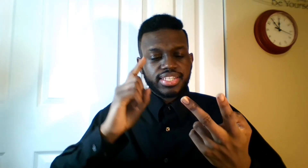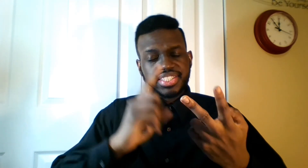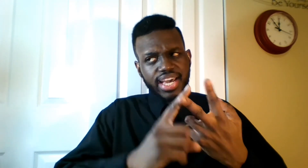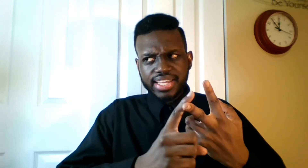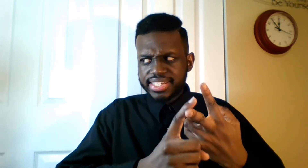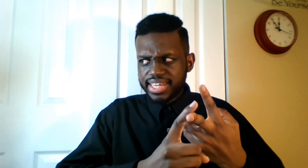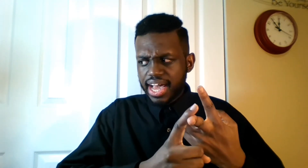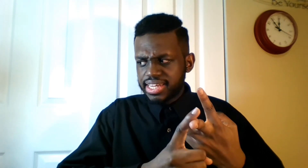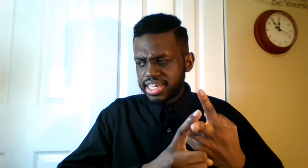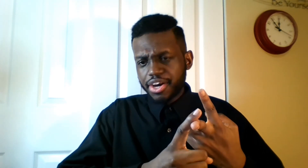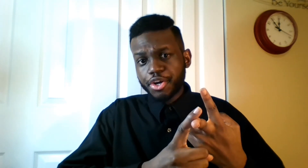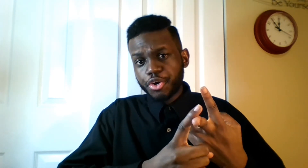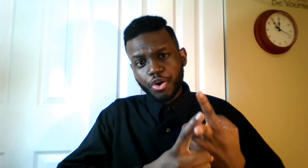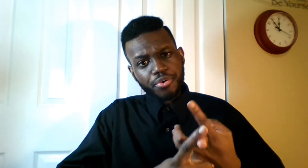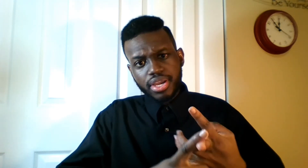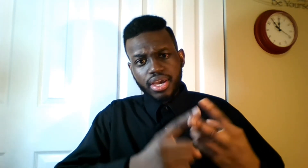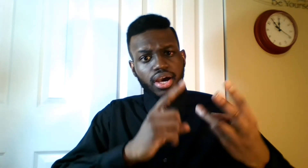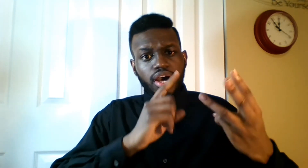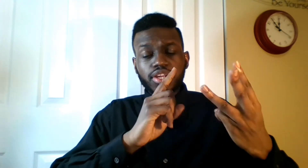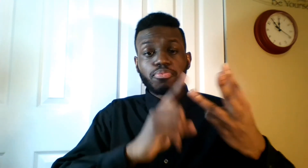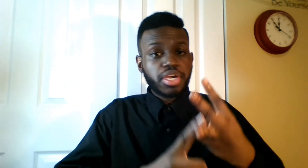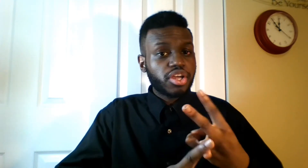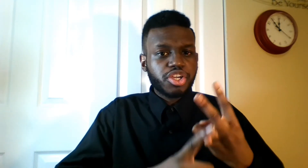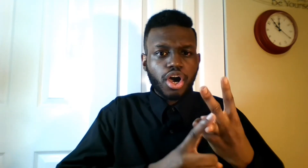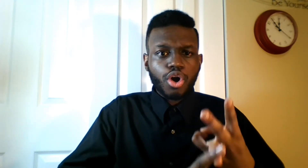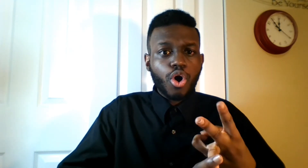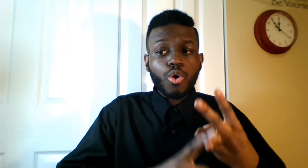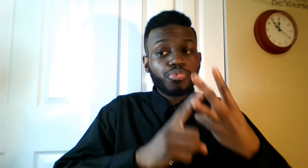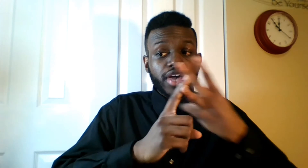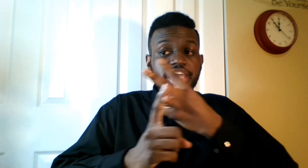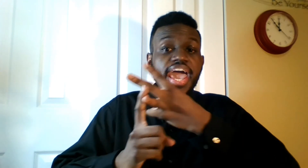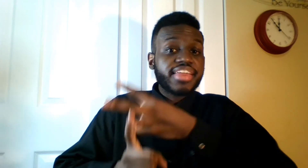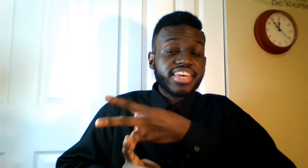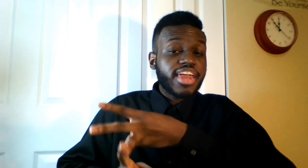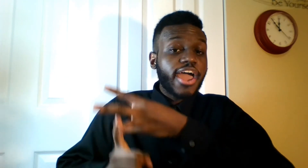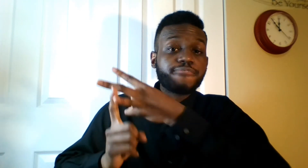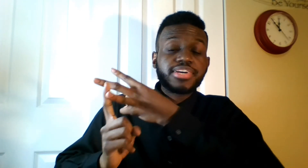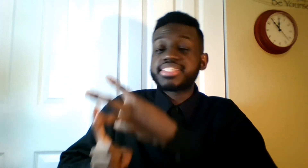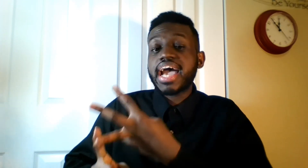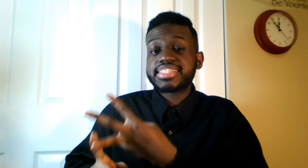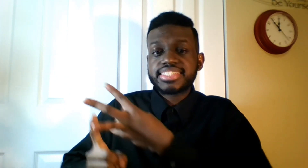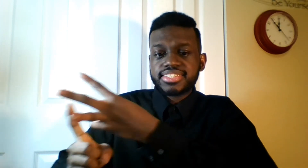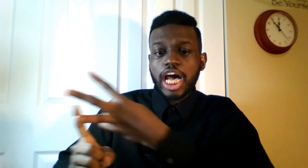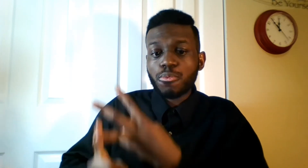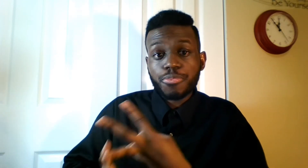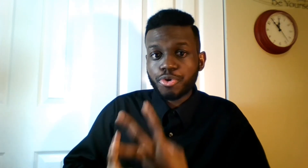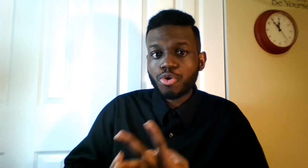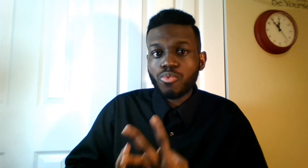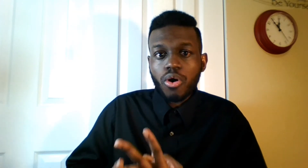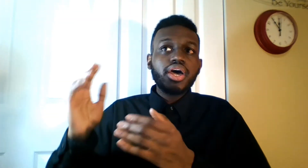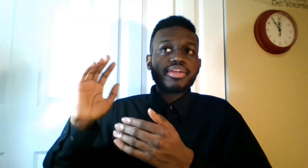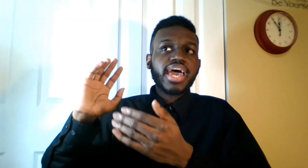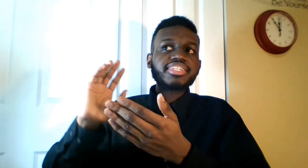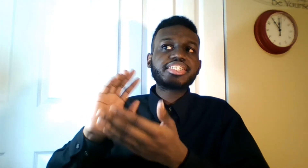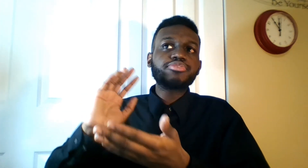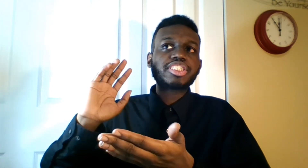Diani, Guri, Lupita Youngo, they did a fantastic job with their role. The action sequences was